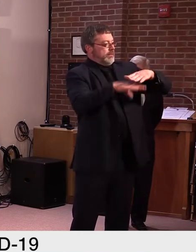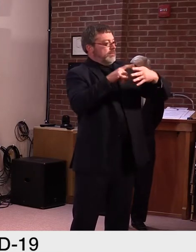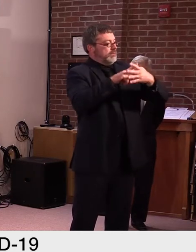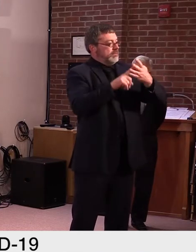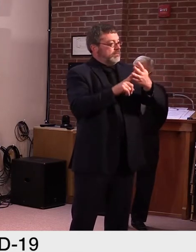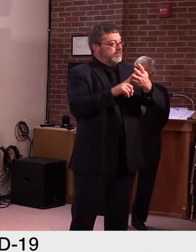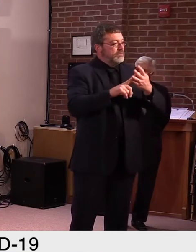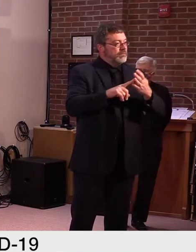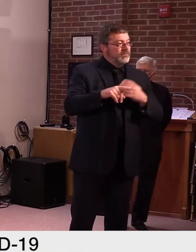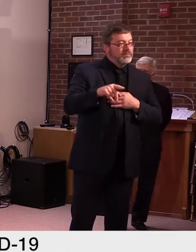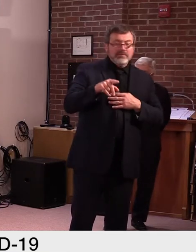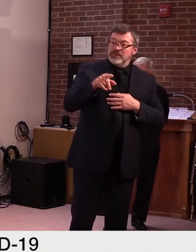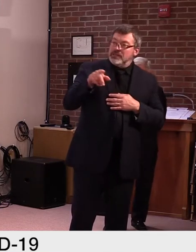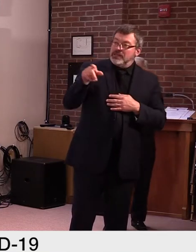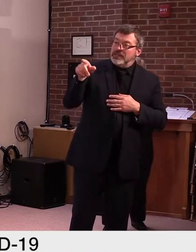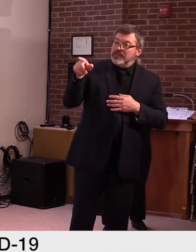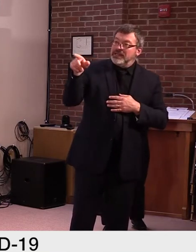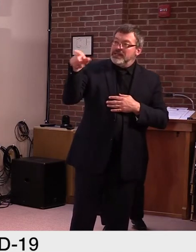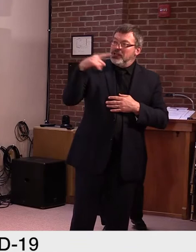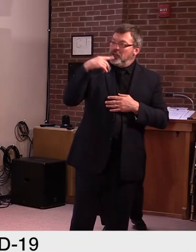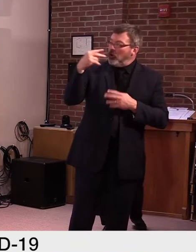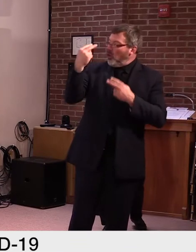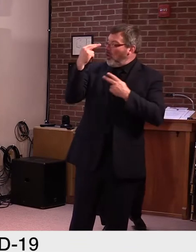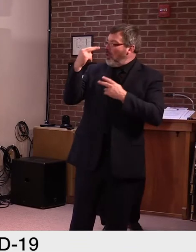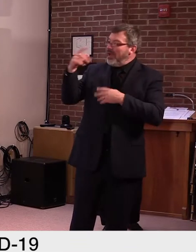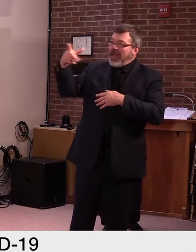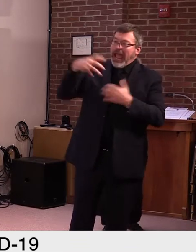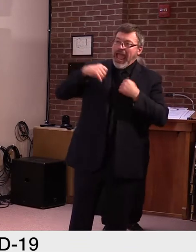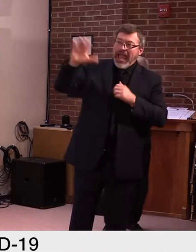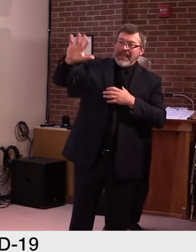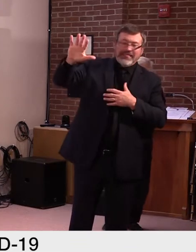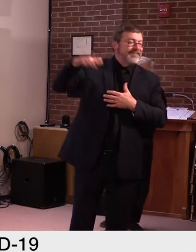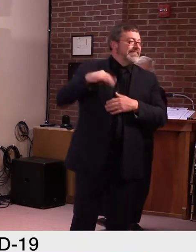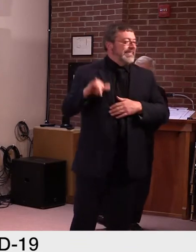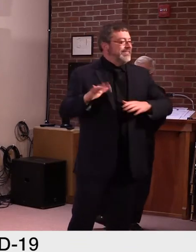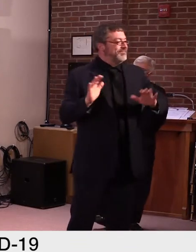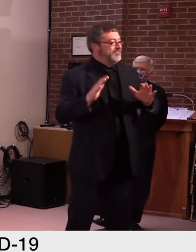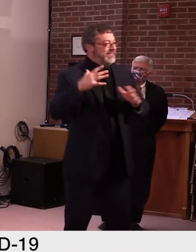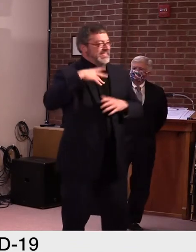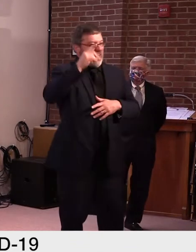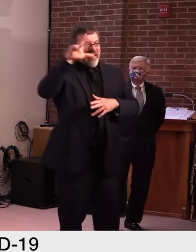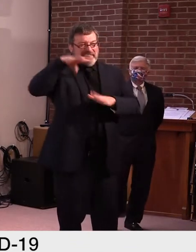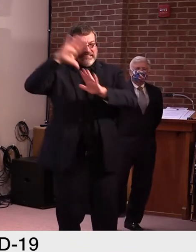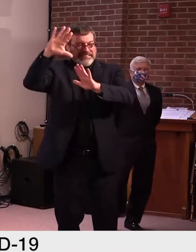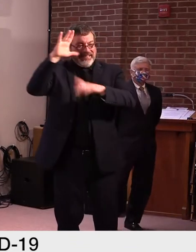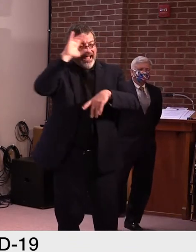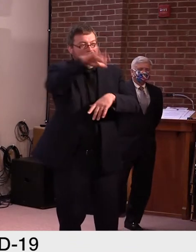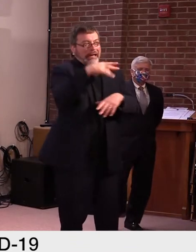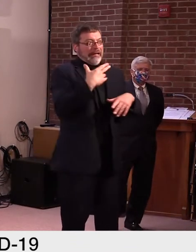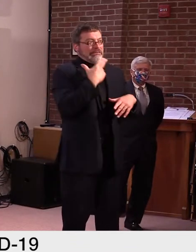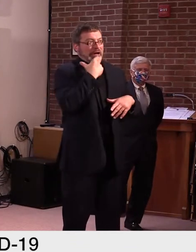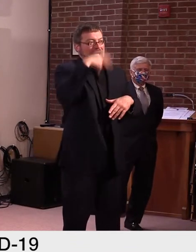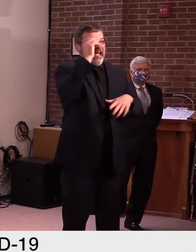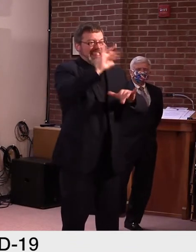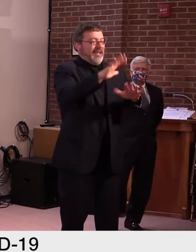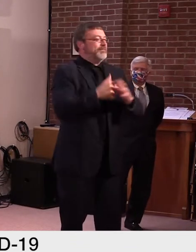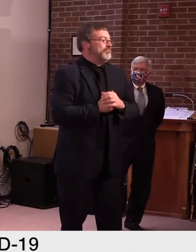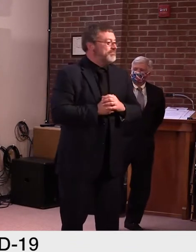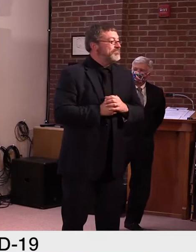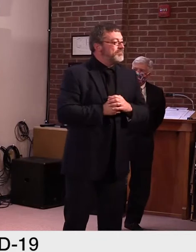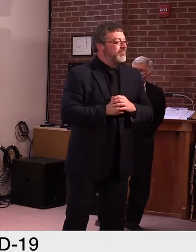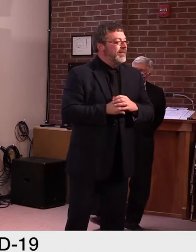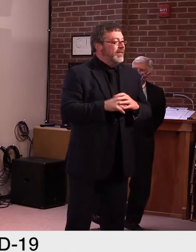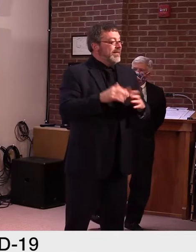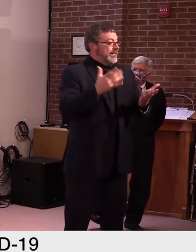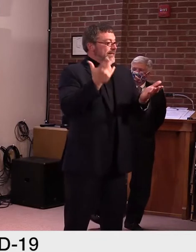The next statistic may make the docs cringe a little bit. A high butterfat content is